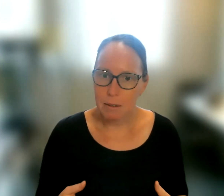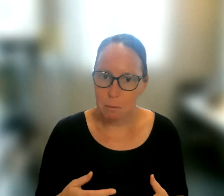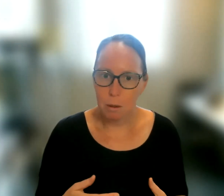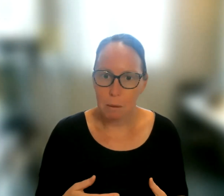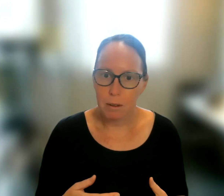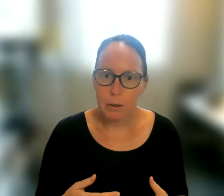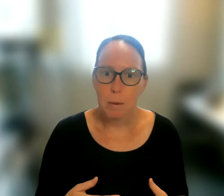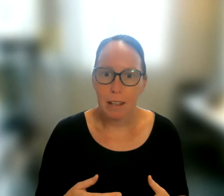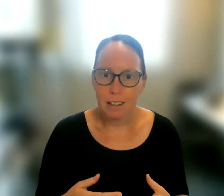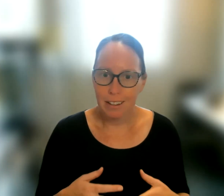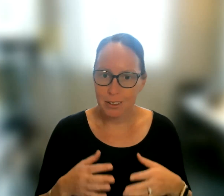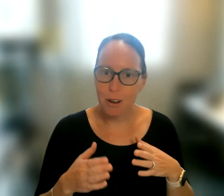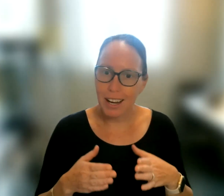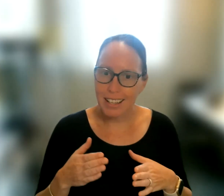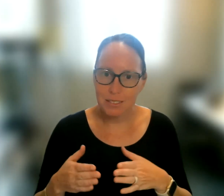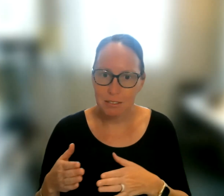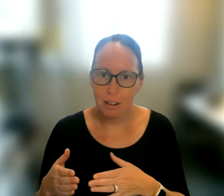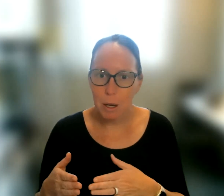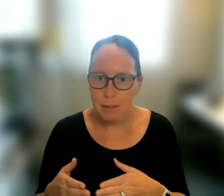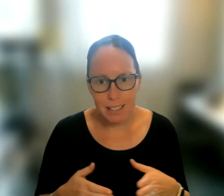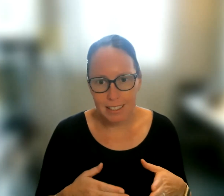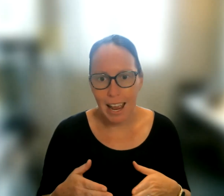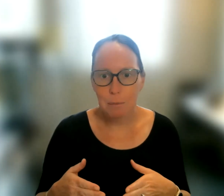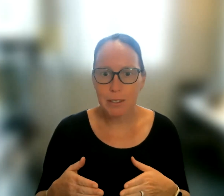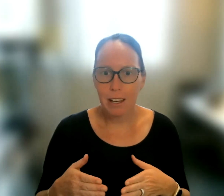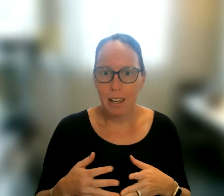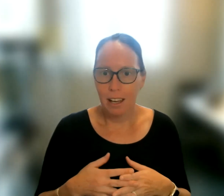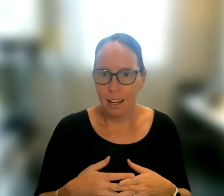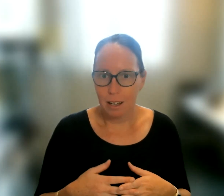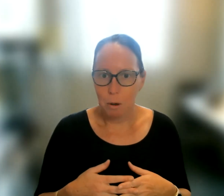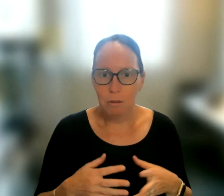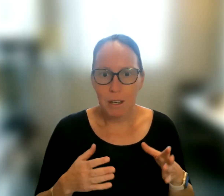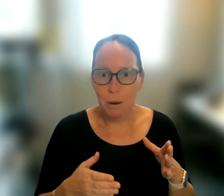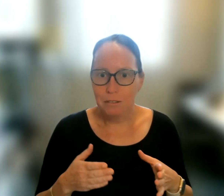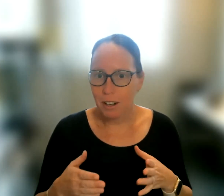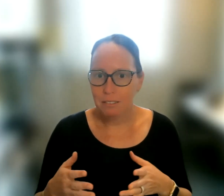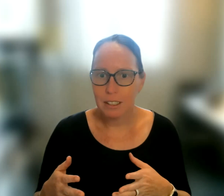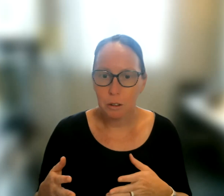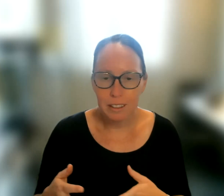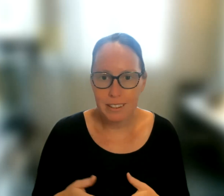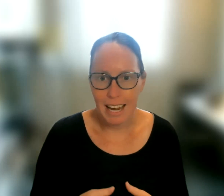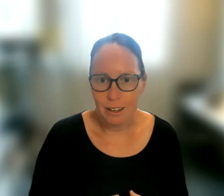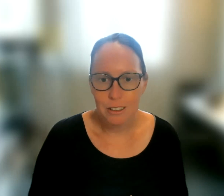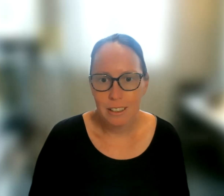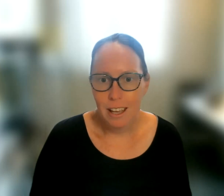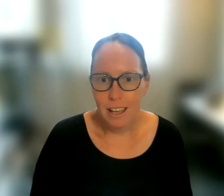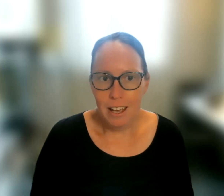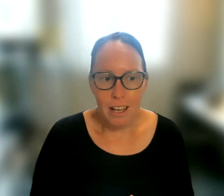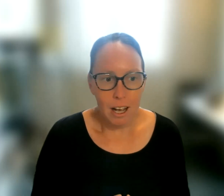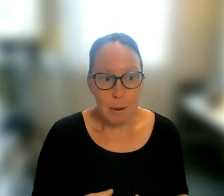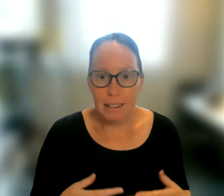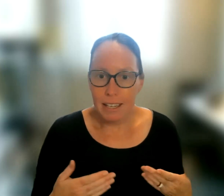that can maybe support people a little bit. There's all kinds of different websites and apps, hopefully one for every learning style.